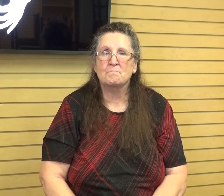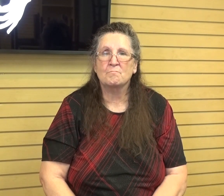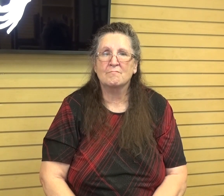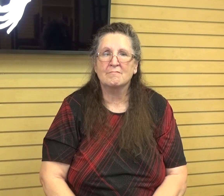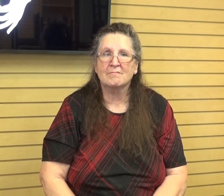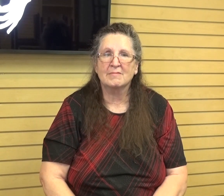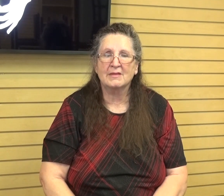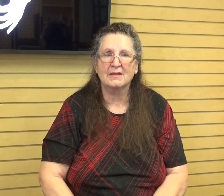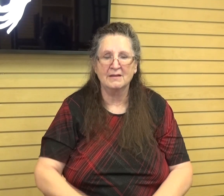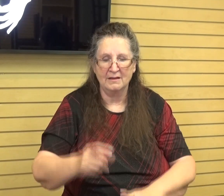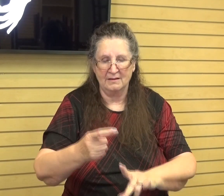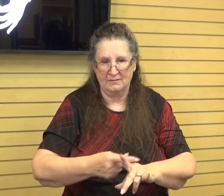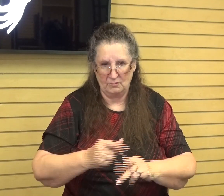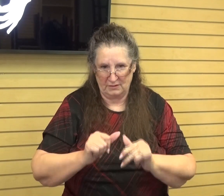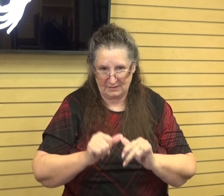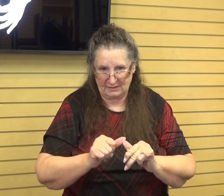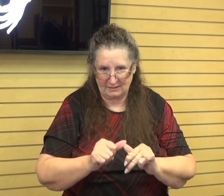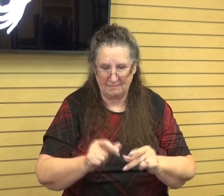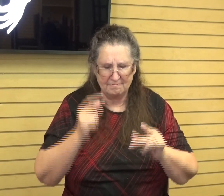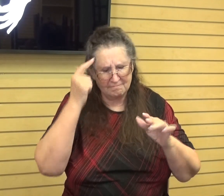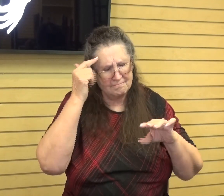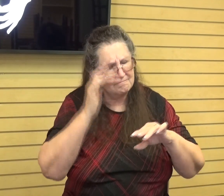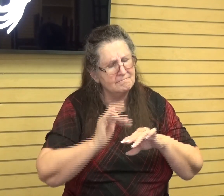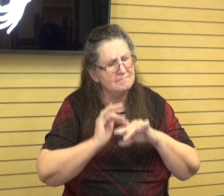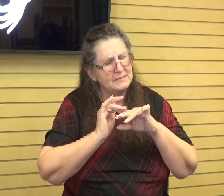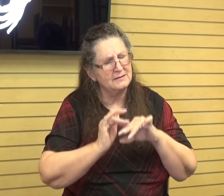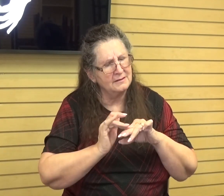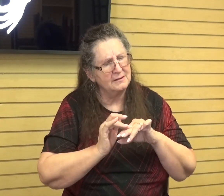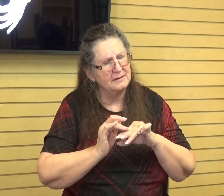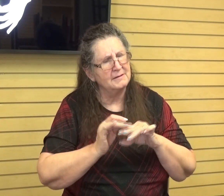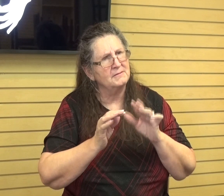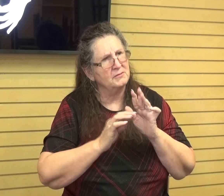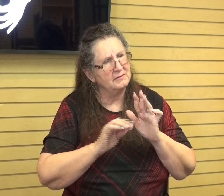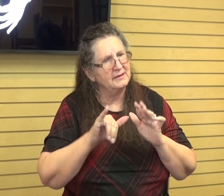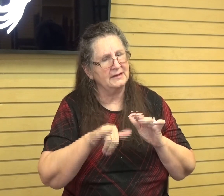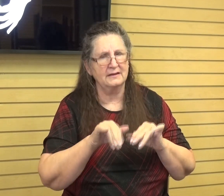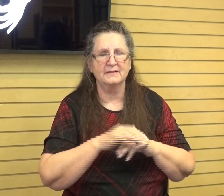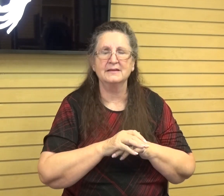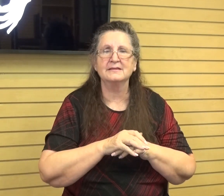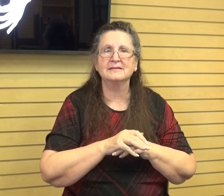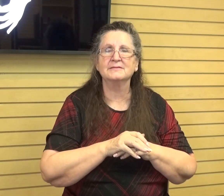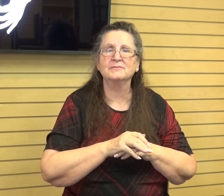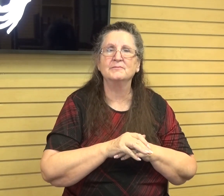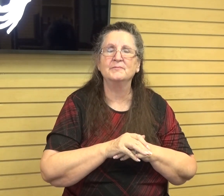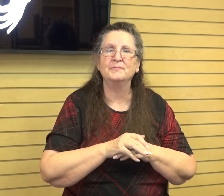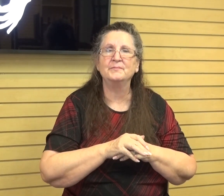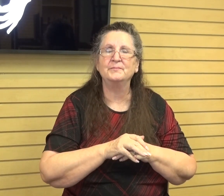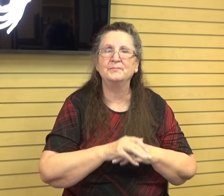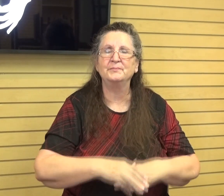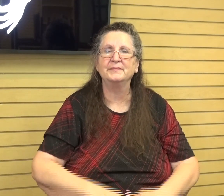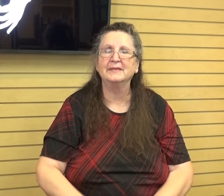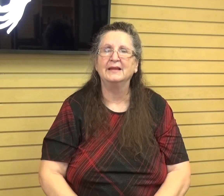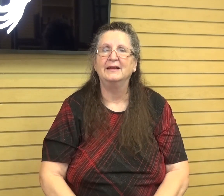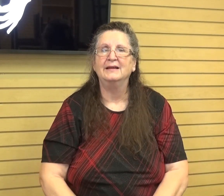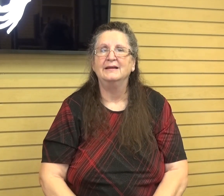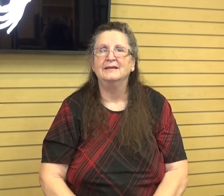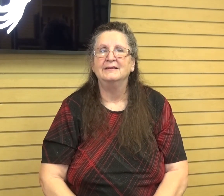goes on, I want you to meditate on this, reflect on this, and on our life,